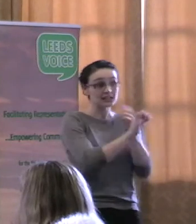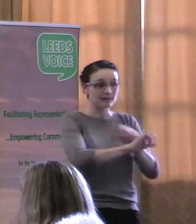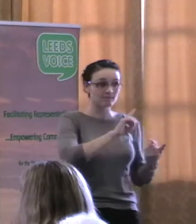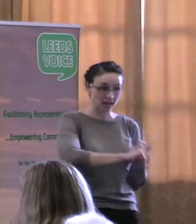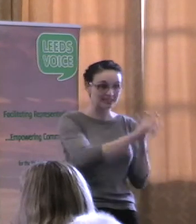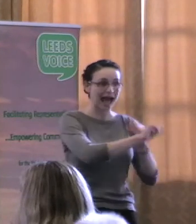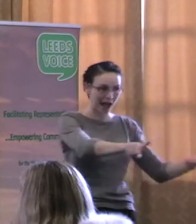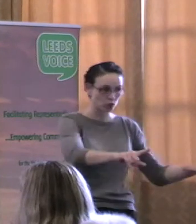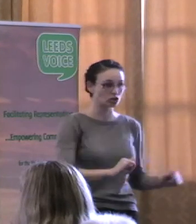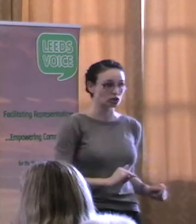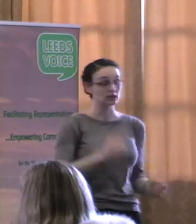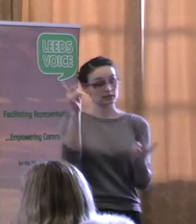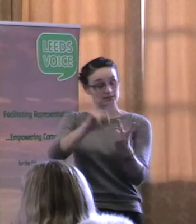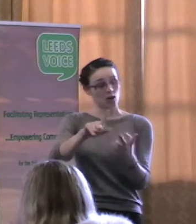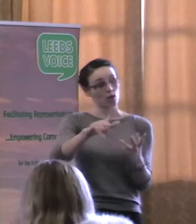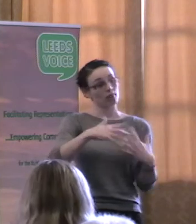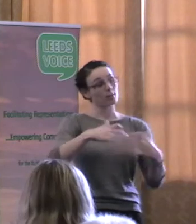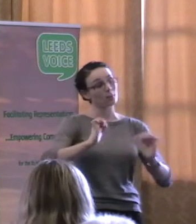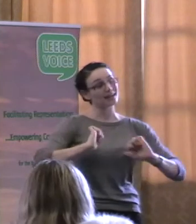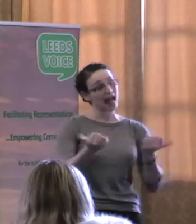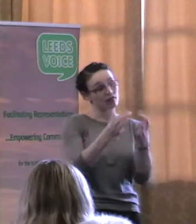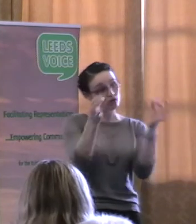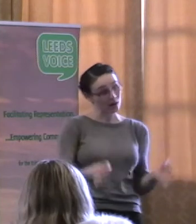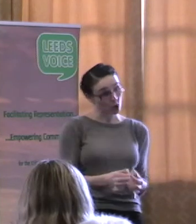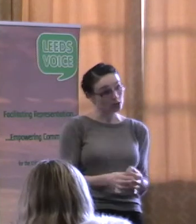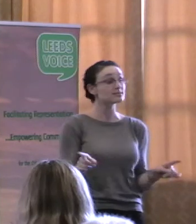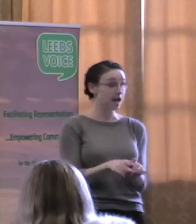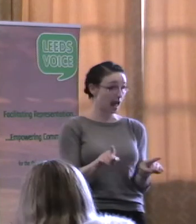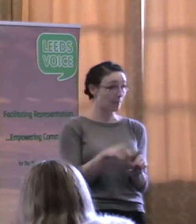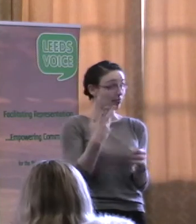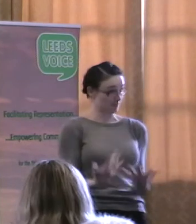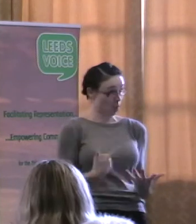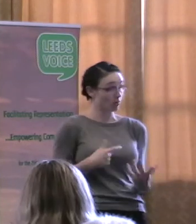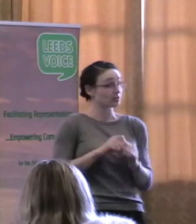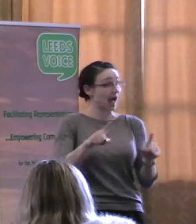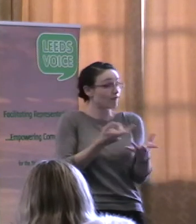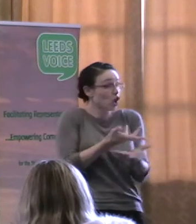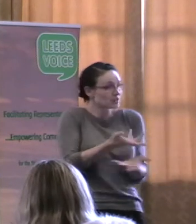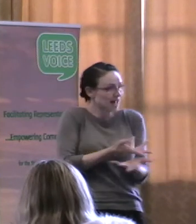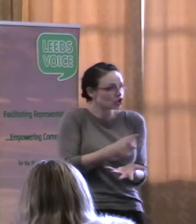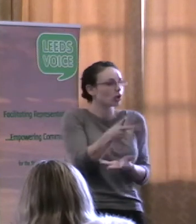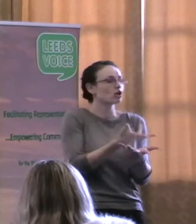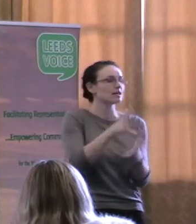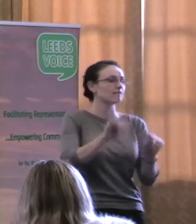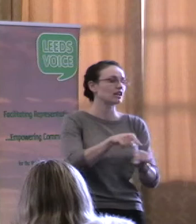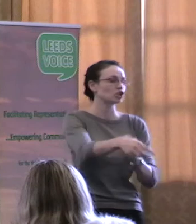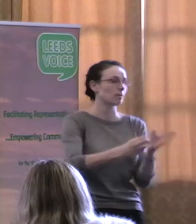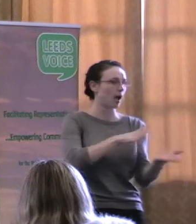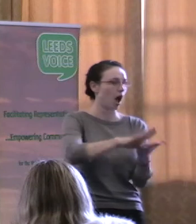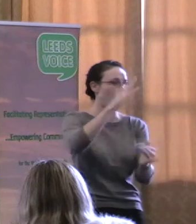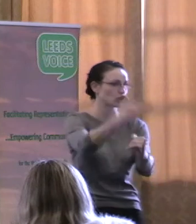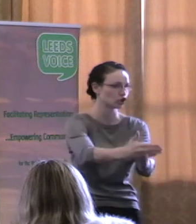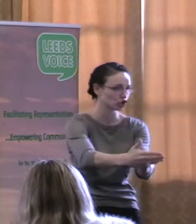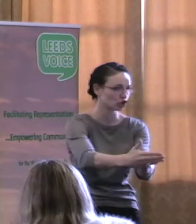public health framework, outcomes framework, is also out for consultation till the end of March. In